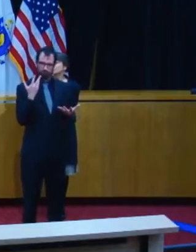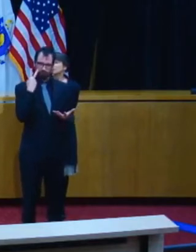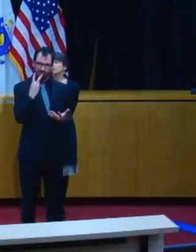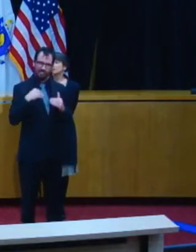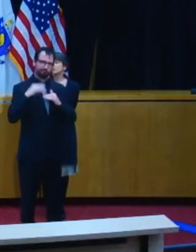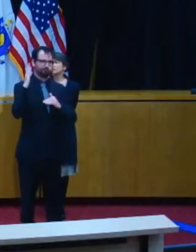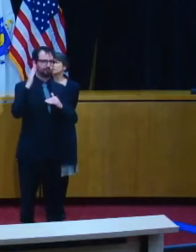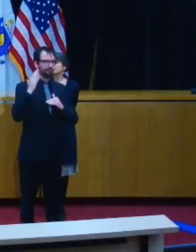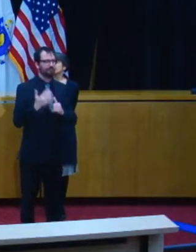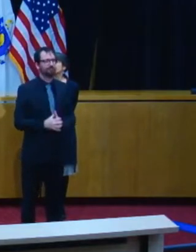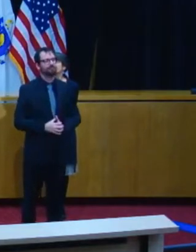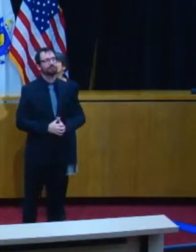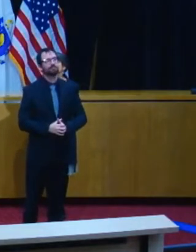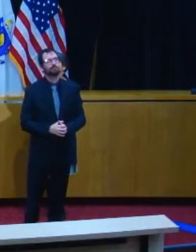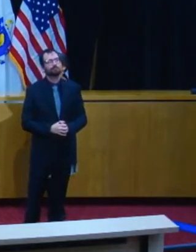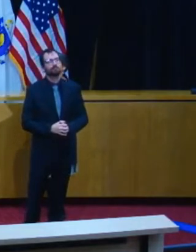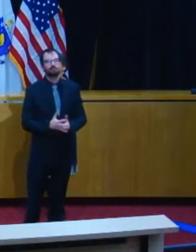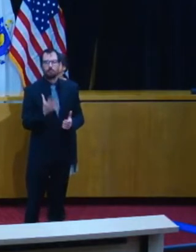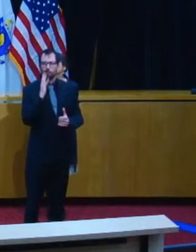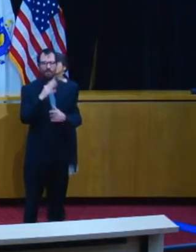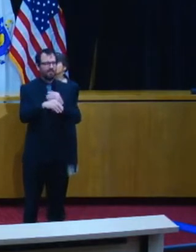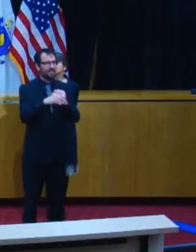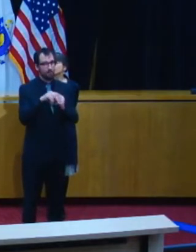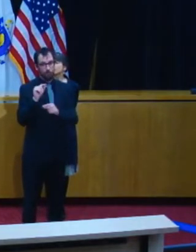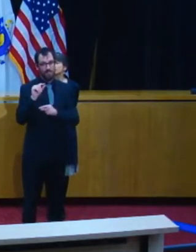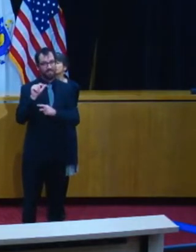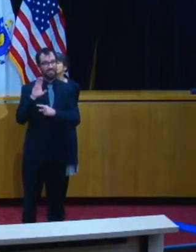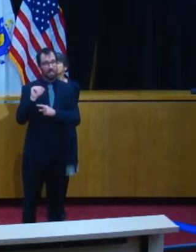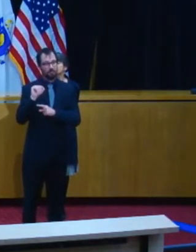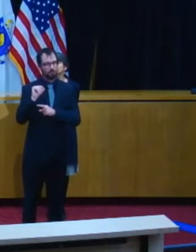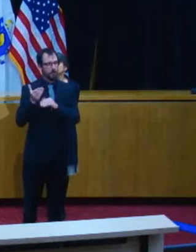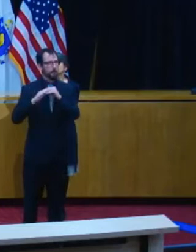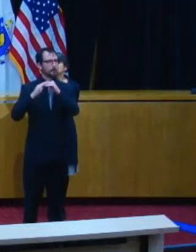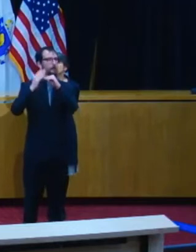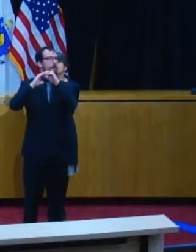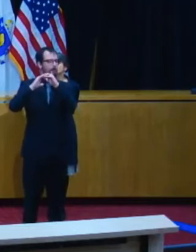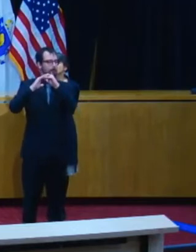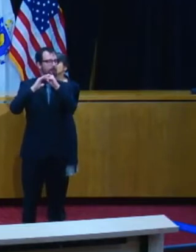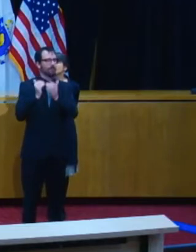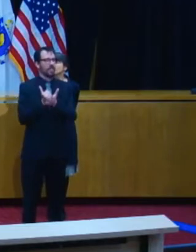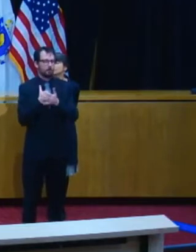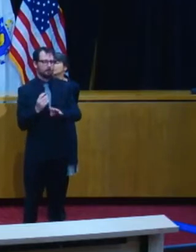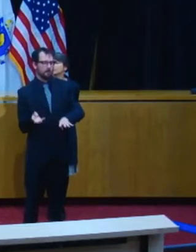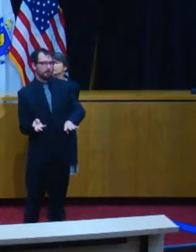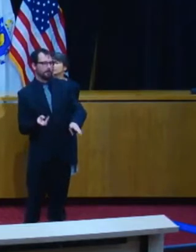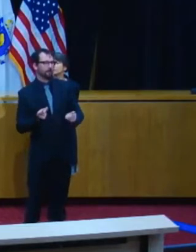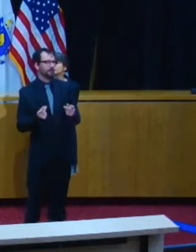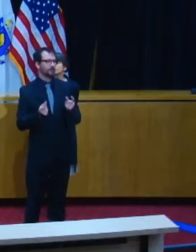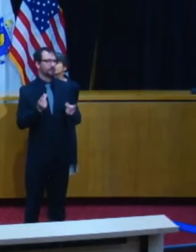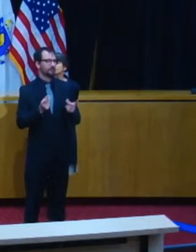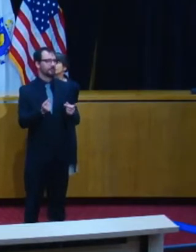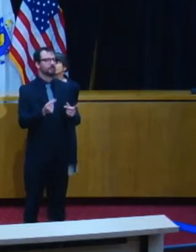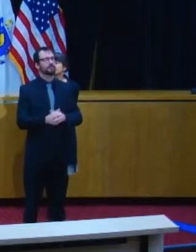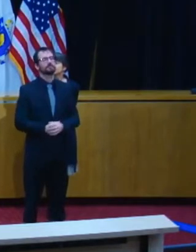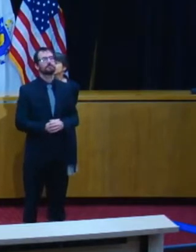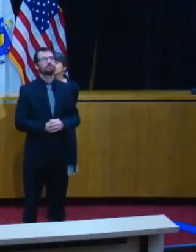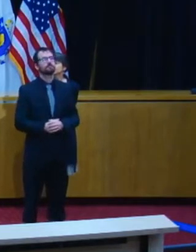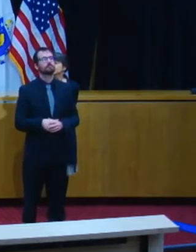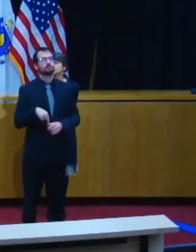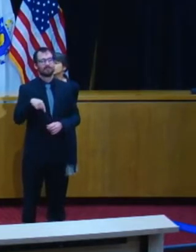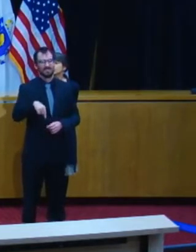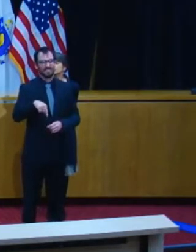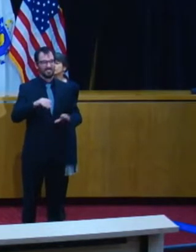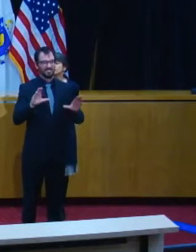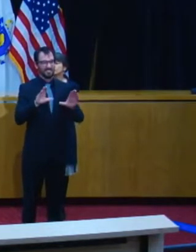in capacity. On Sunday, for example, there'll be a new drive-through testing site for first responders that will open in